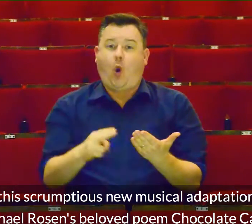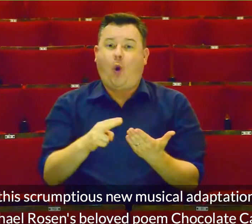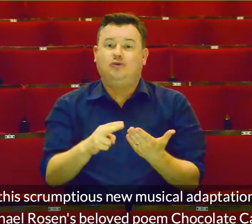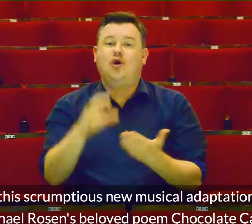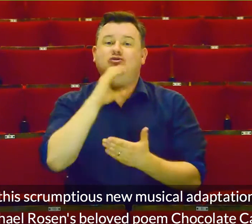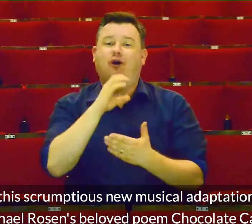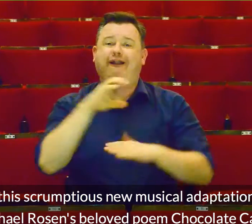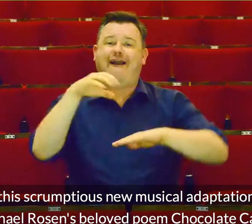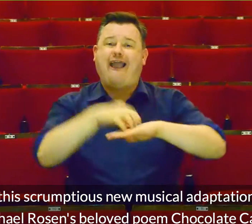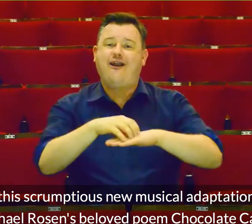Cake.